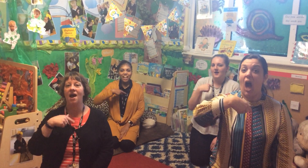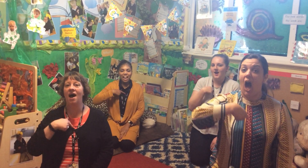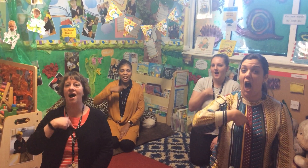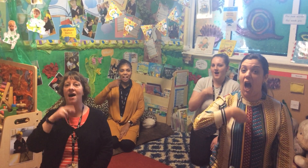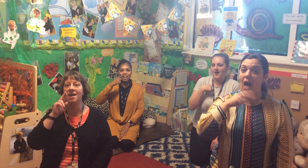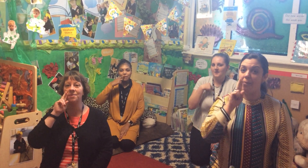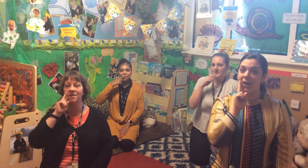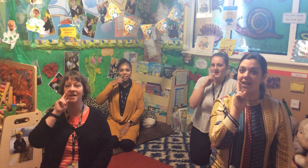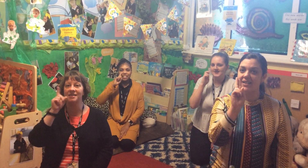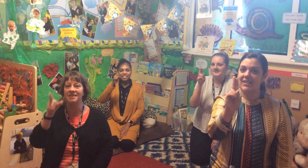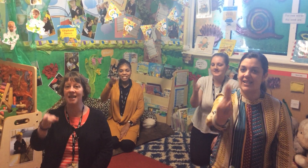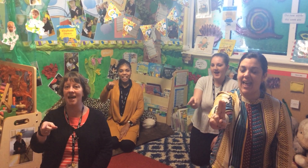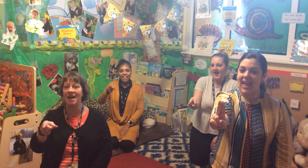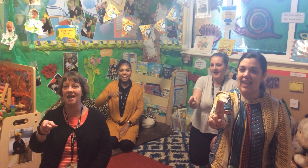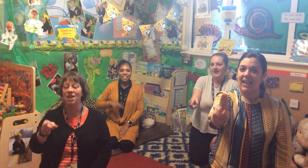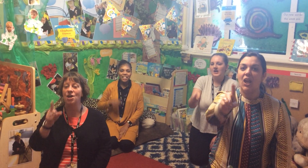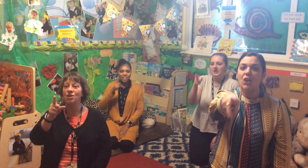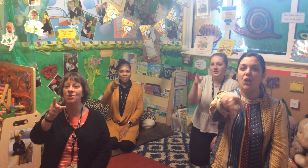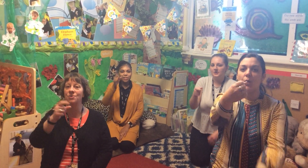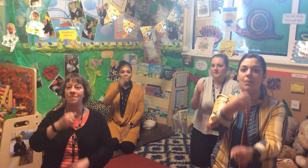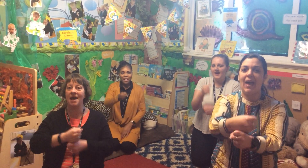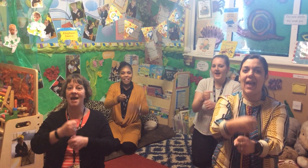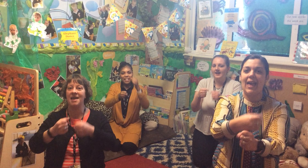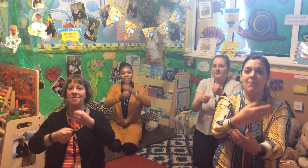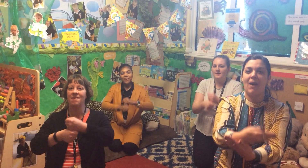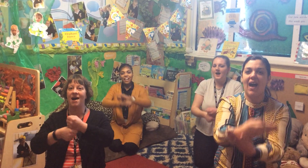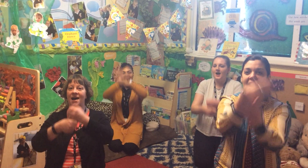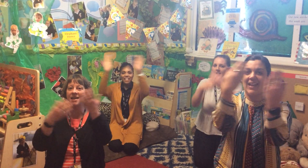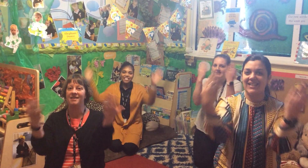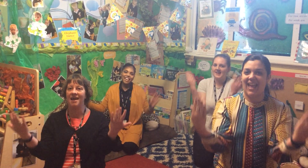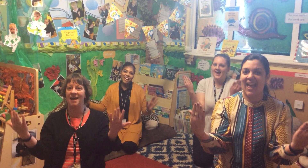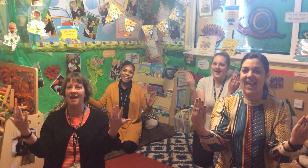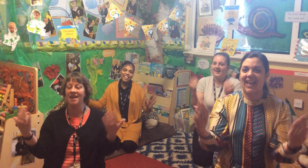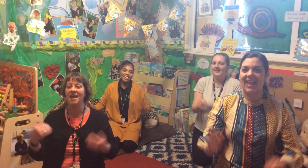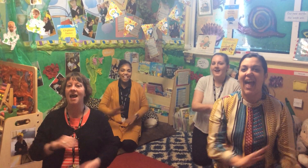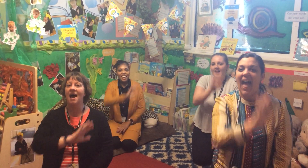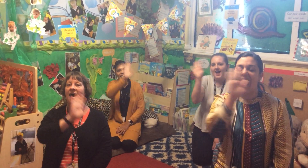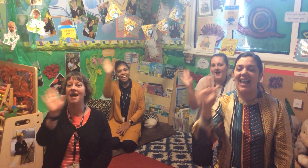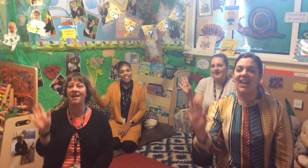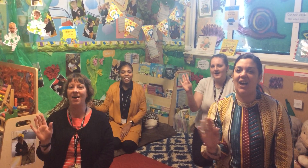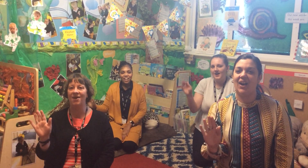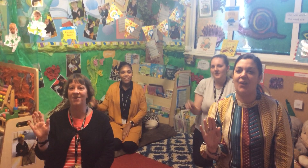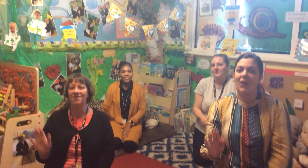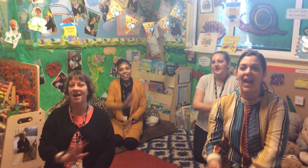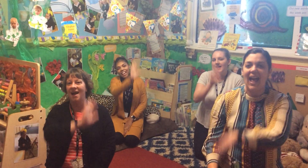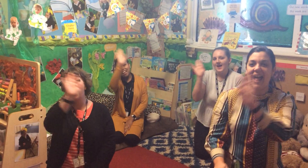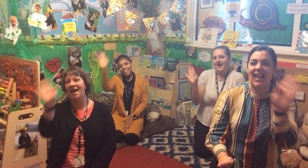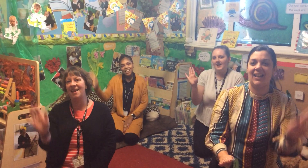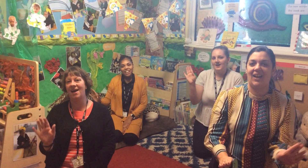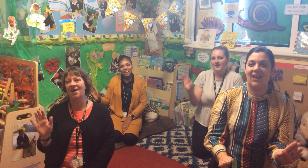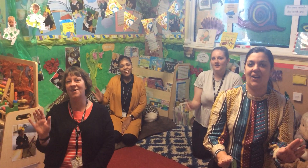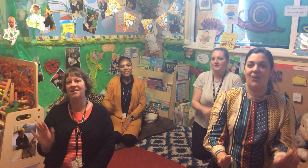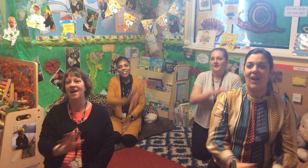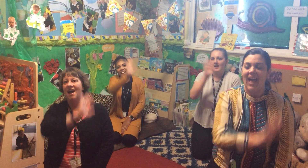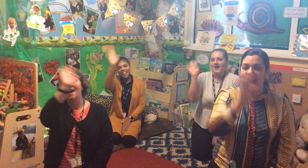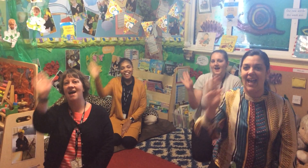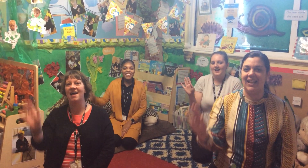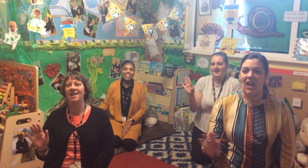I must say, you made my day. Hello, hello, hello,